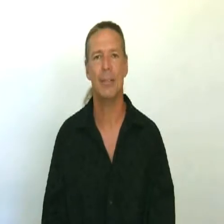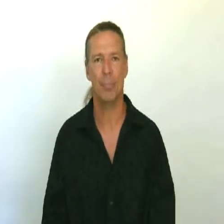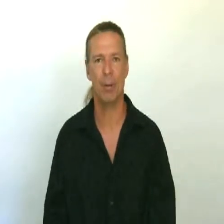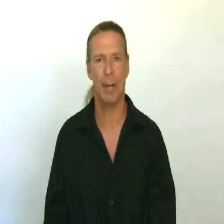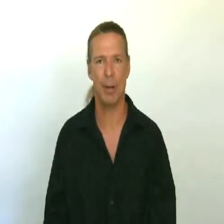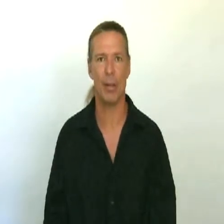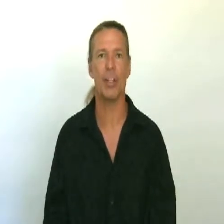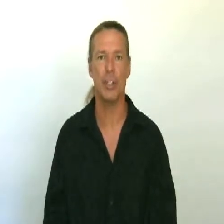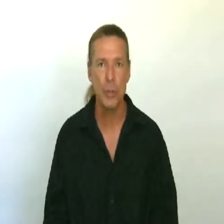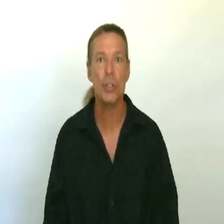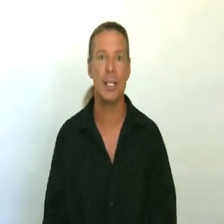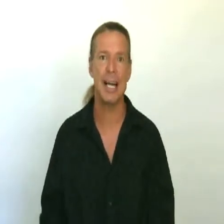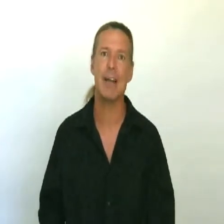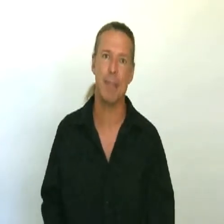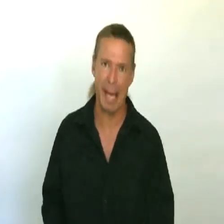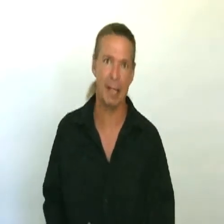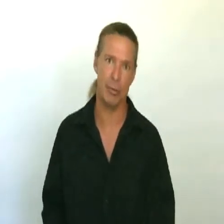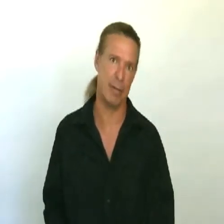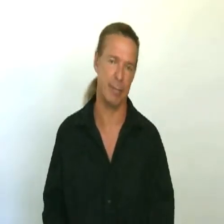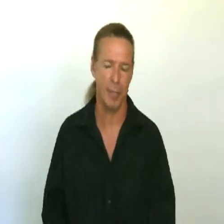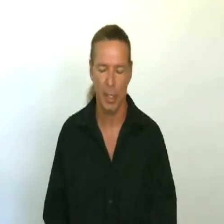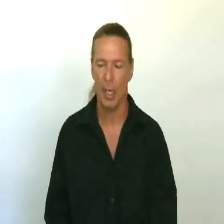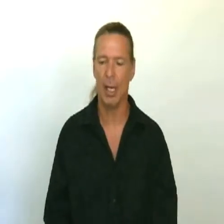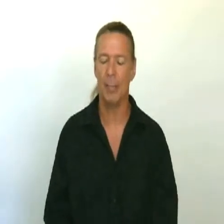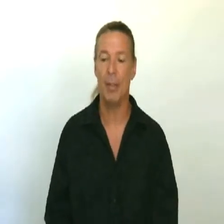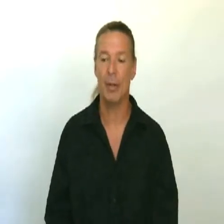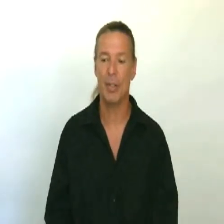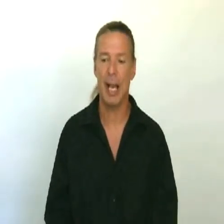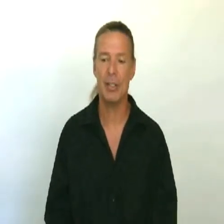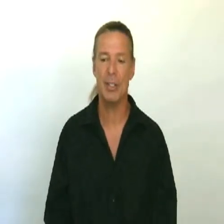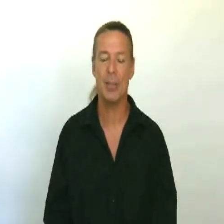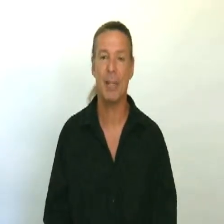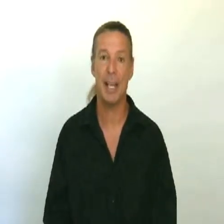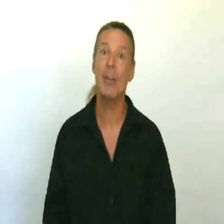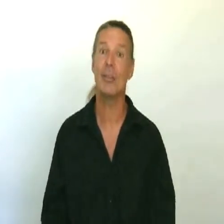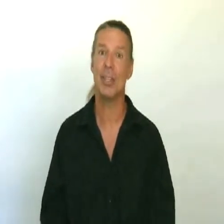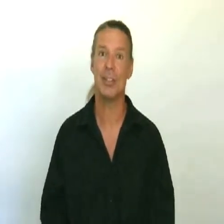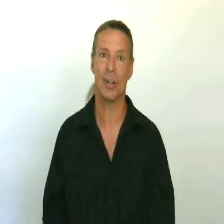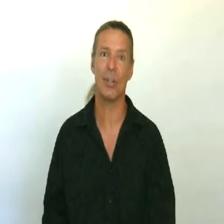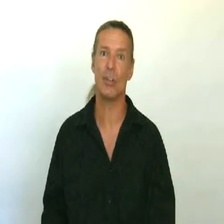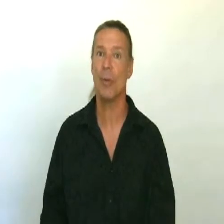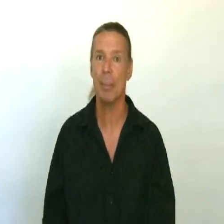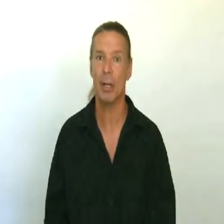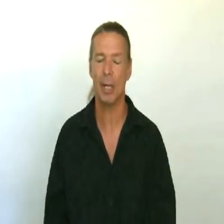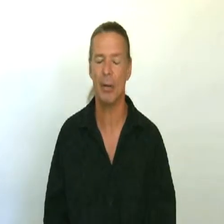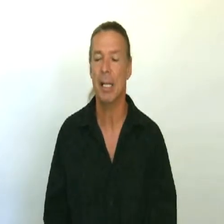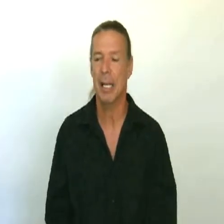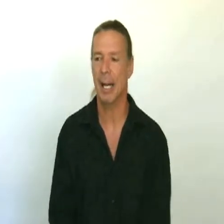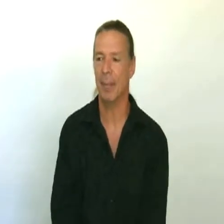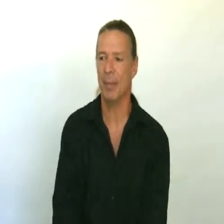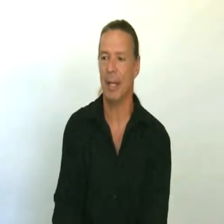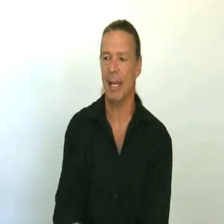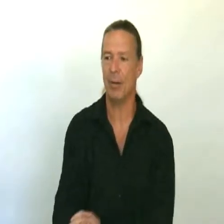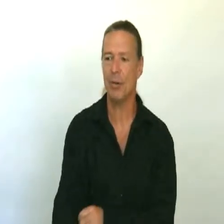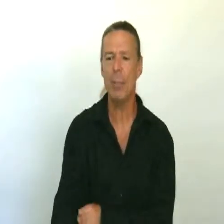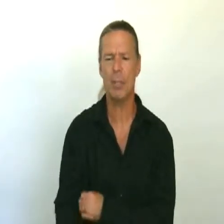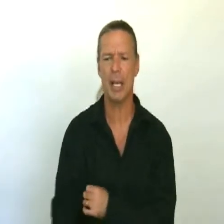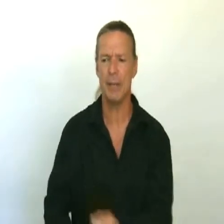vibrato that's usually diaphragmatically driven. There's actually something else that's called a tremolo. Now, tremolo's kind of